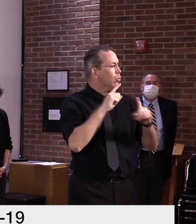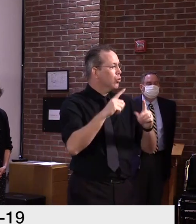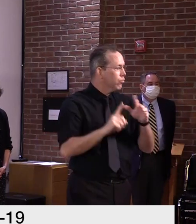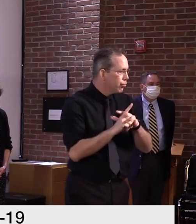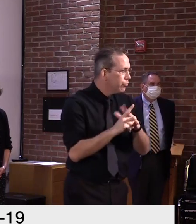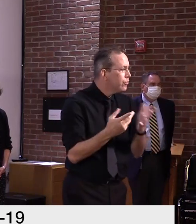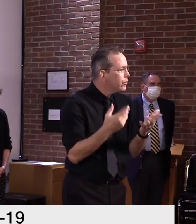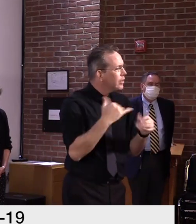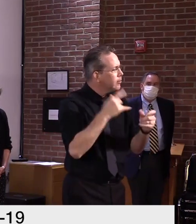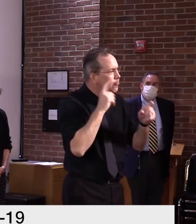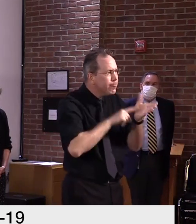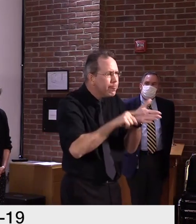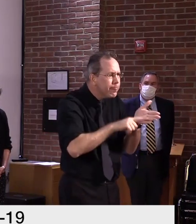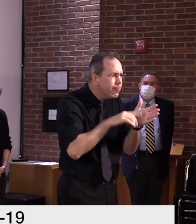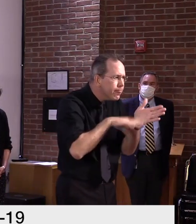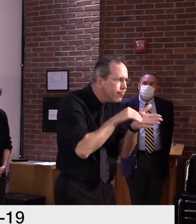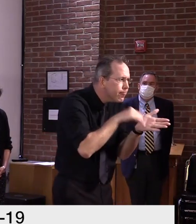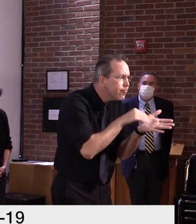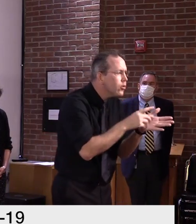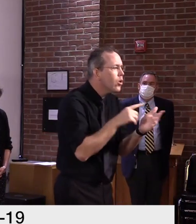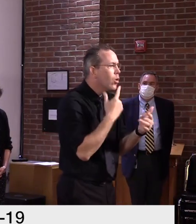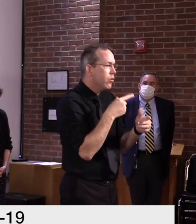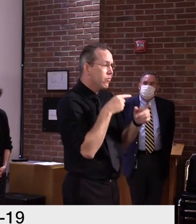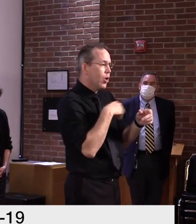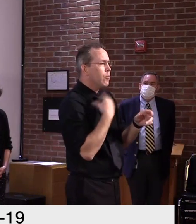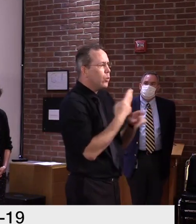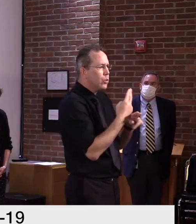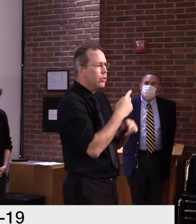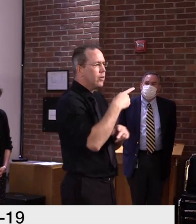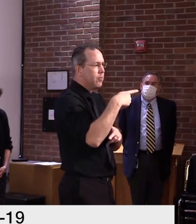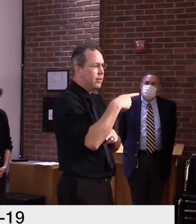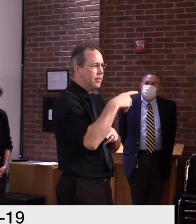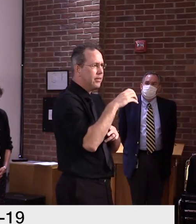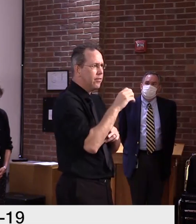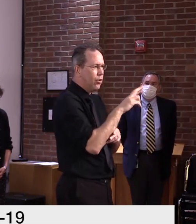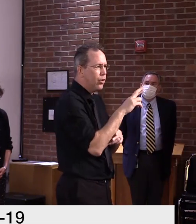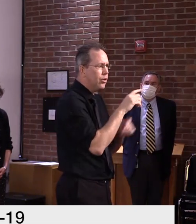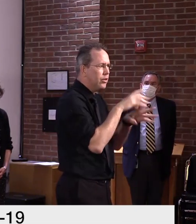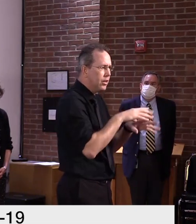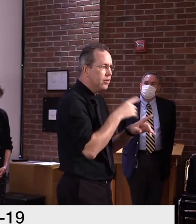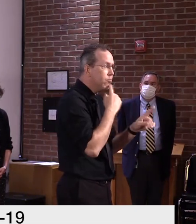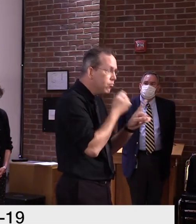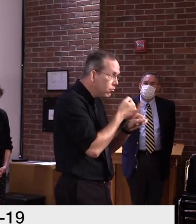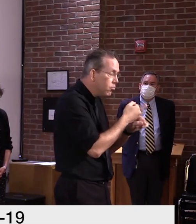only be administered if there's capacity to confirm antigen negatives with PCR.